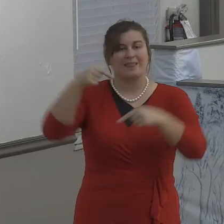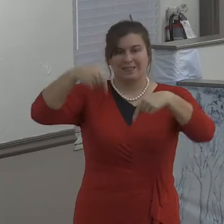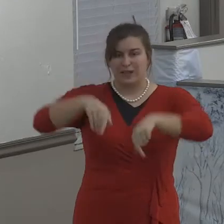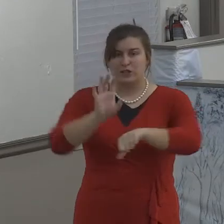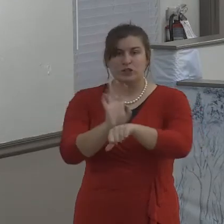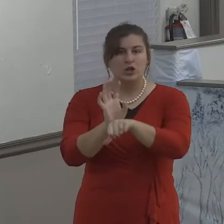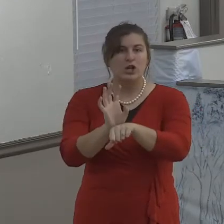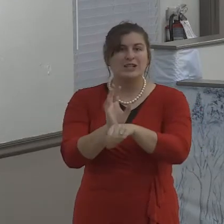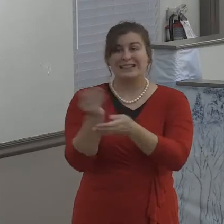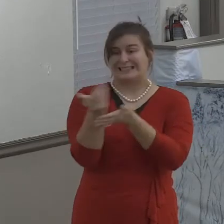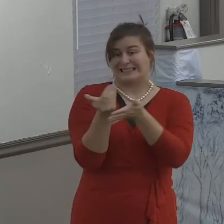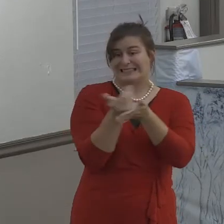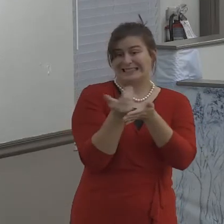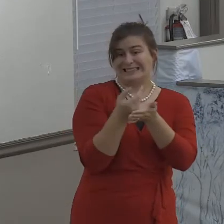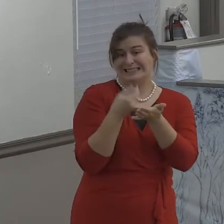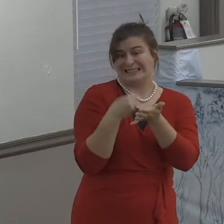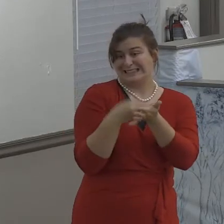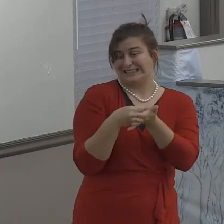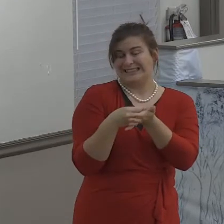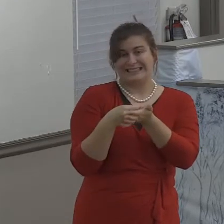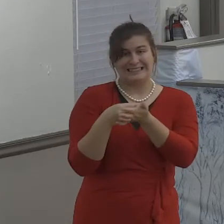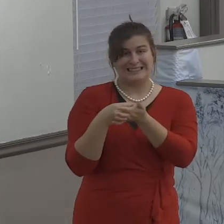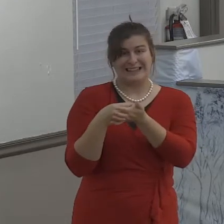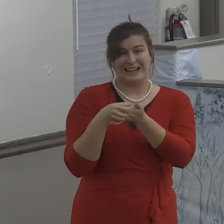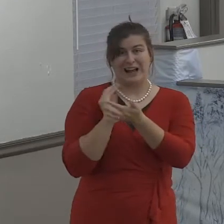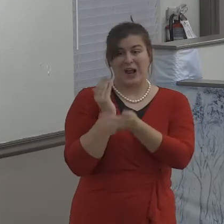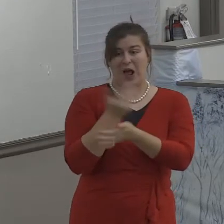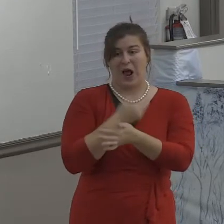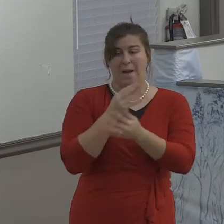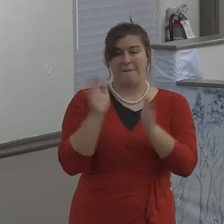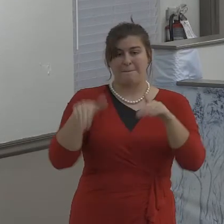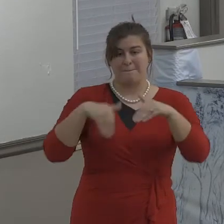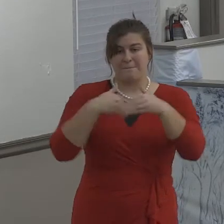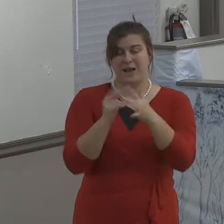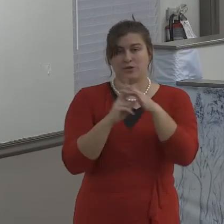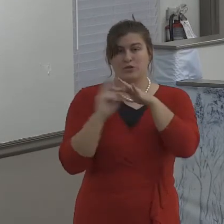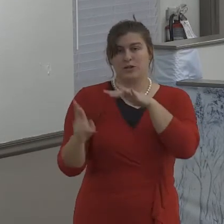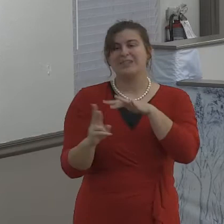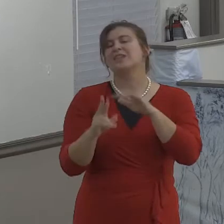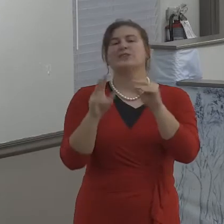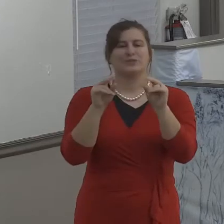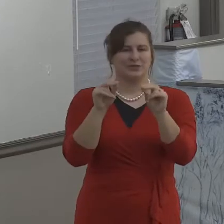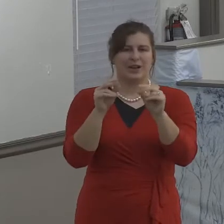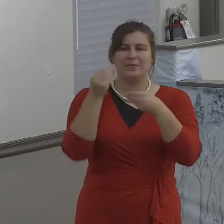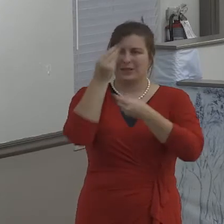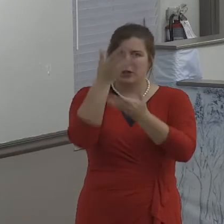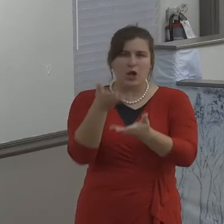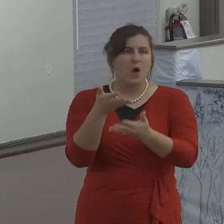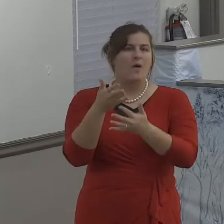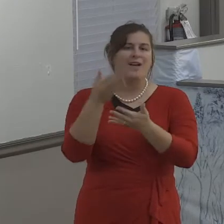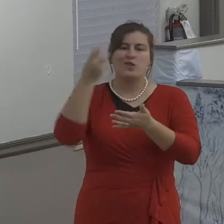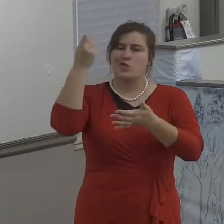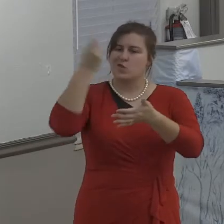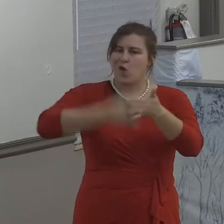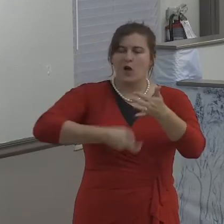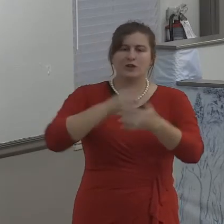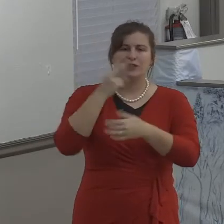Because we want relationships, we want marriage relationships to be strong.